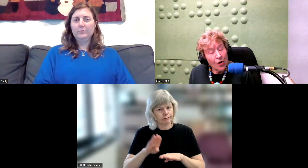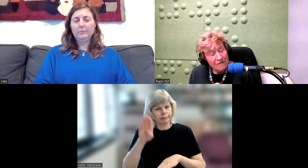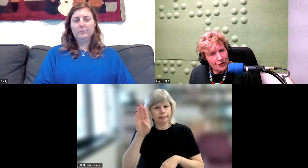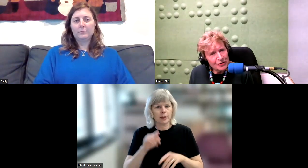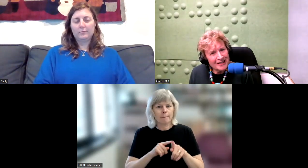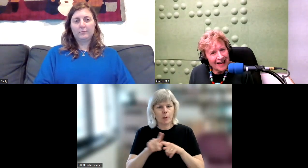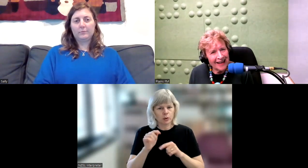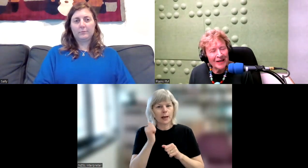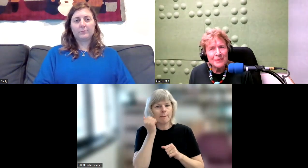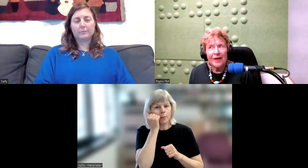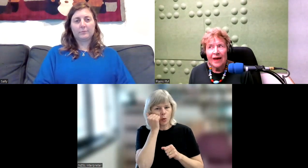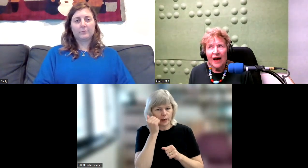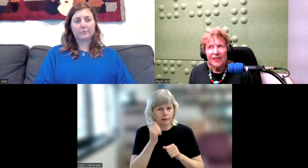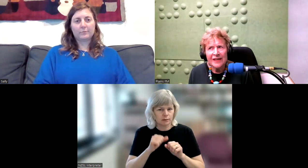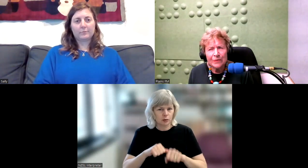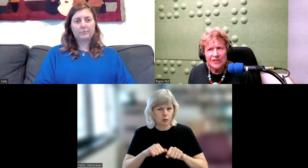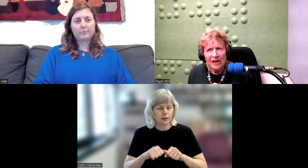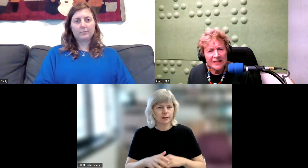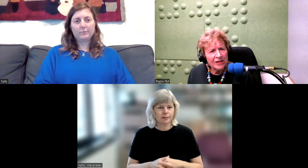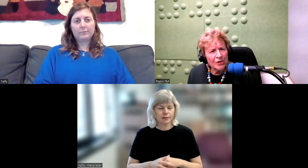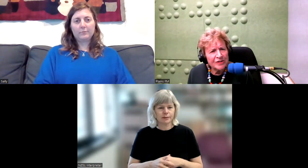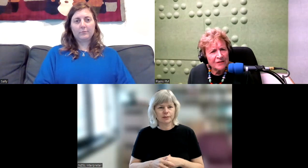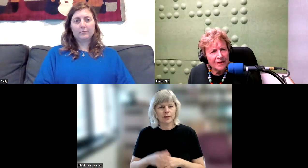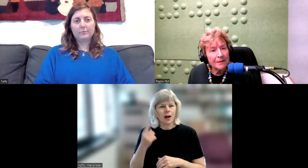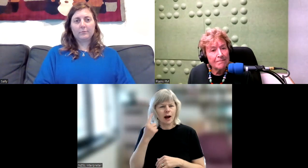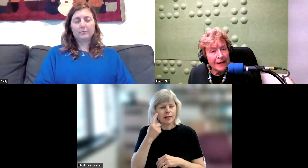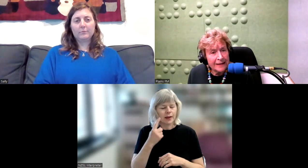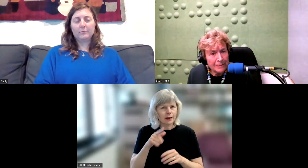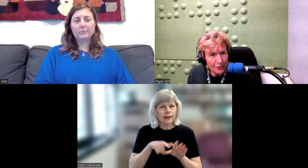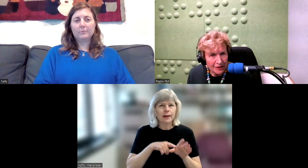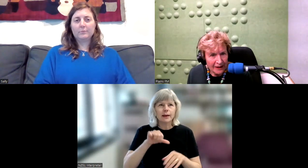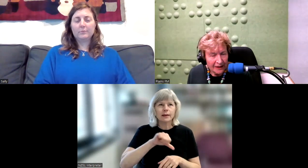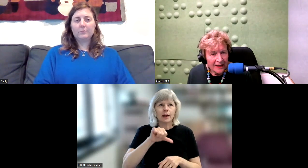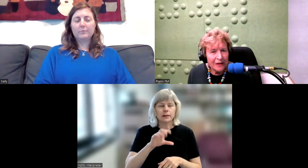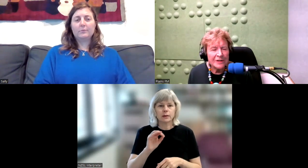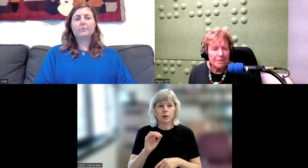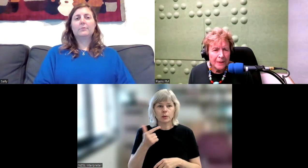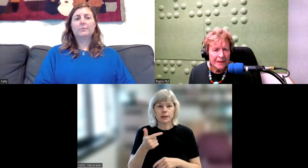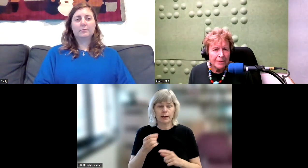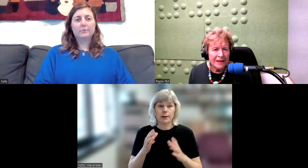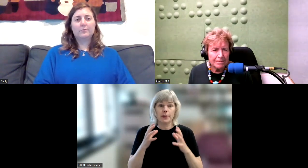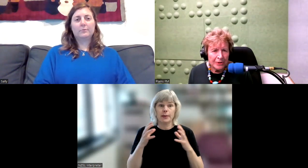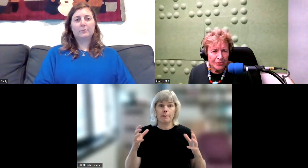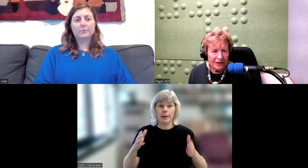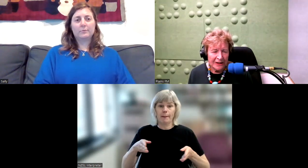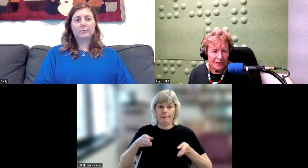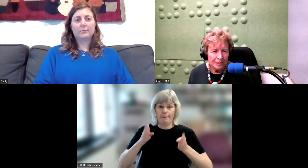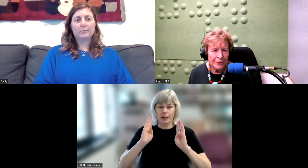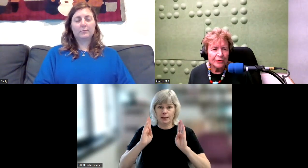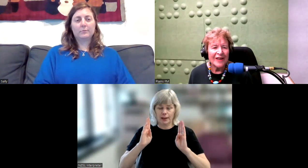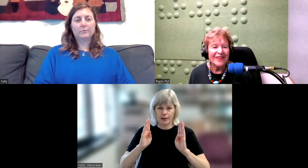oh, I forgot to say, I think it was 1907, the main building. It was a big, big building that was built at